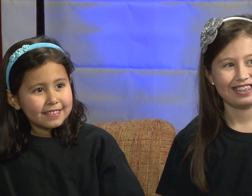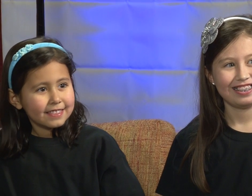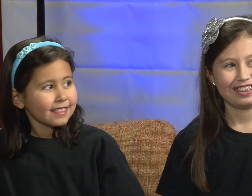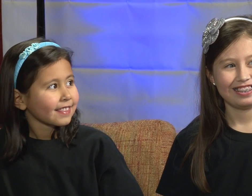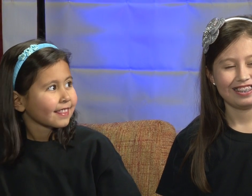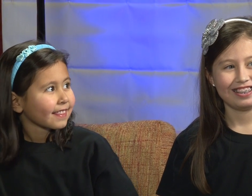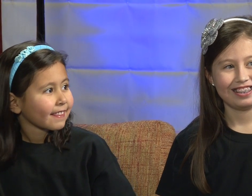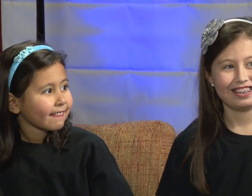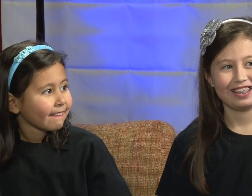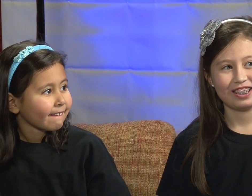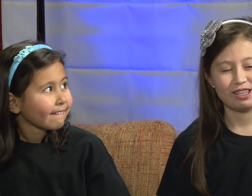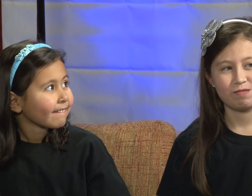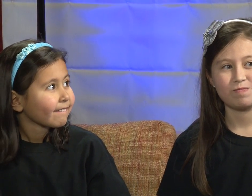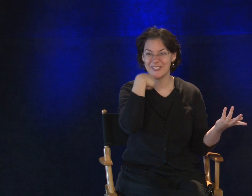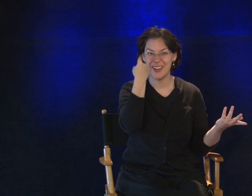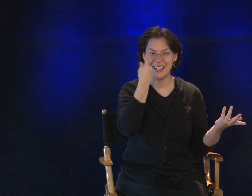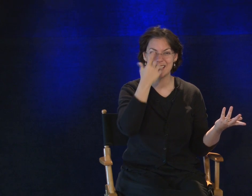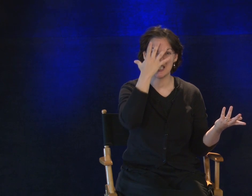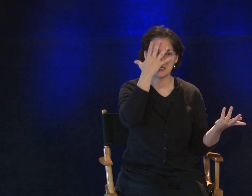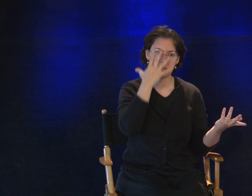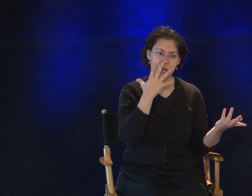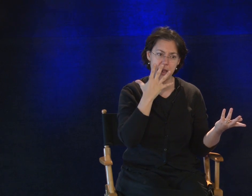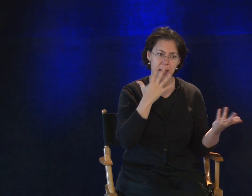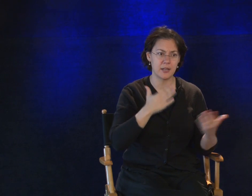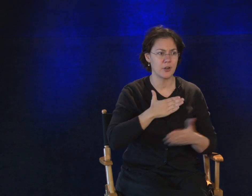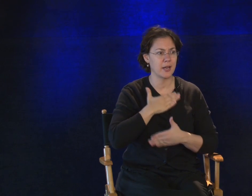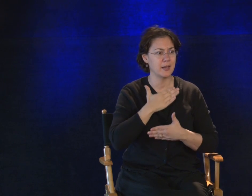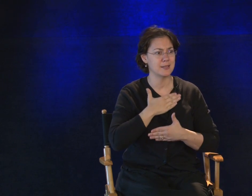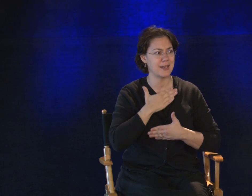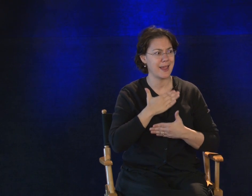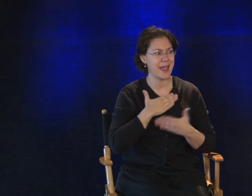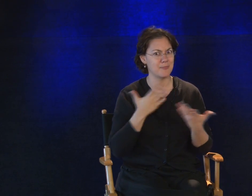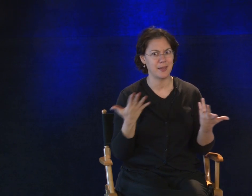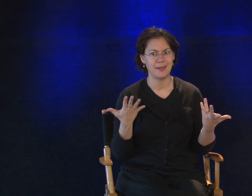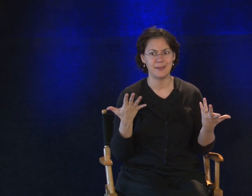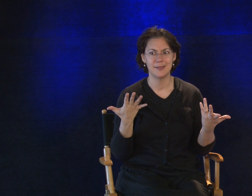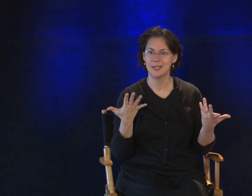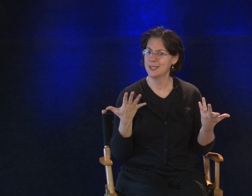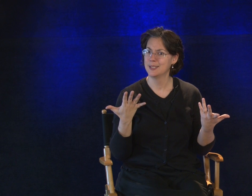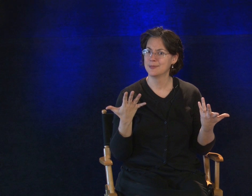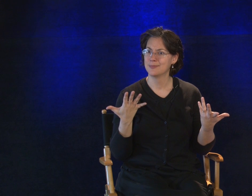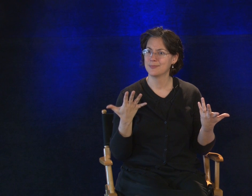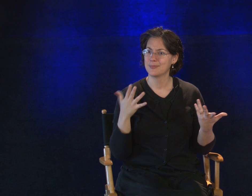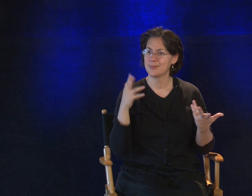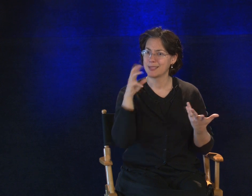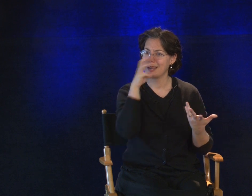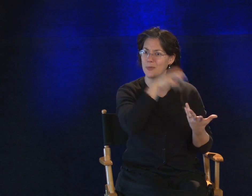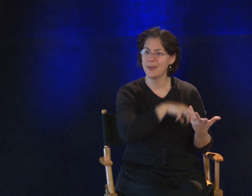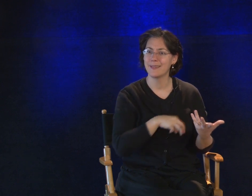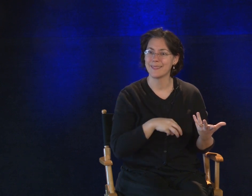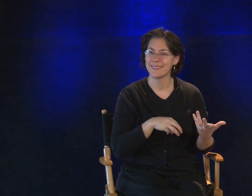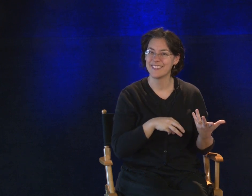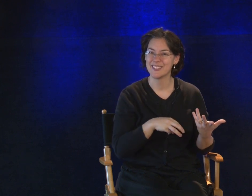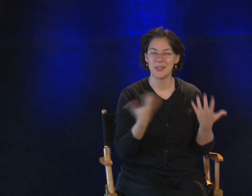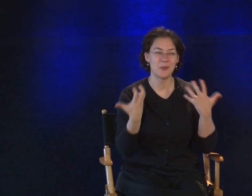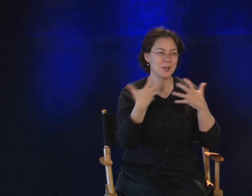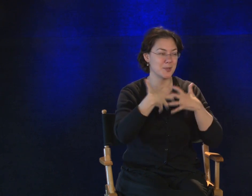sense. That's right. Your face says sad and your hands say happy. That's kind of weird. So you want them to